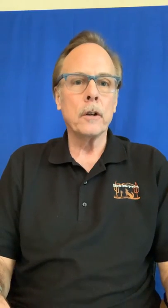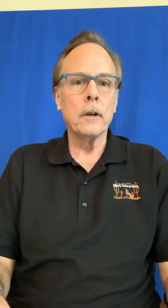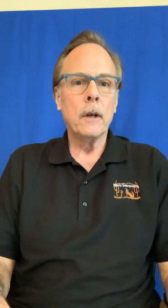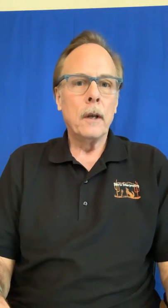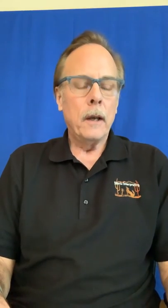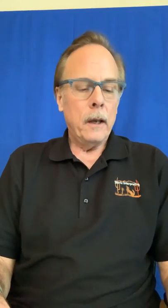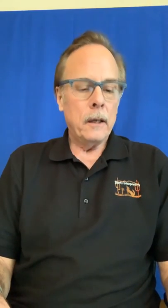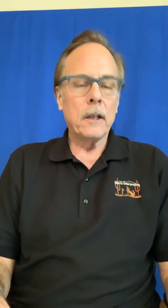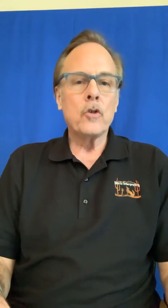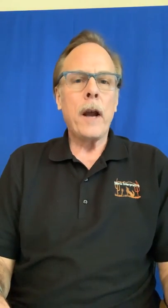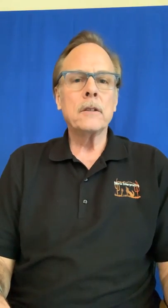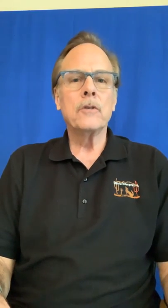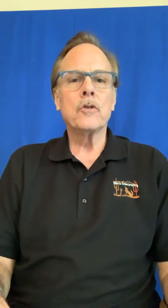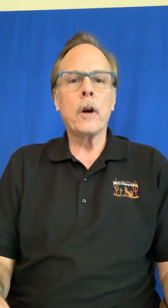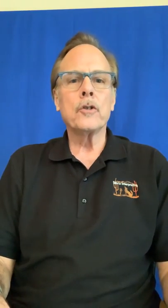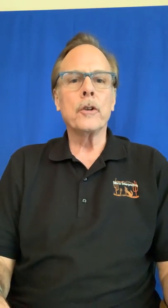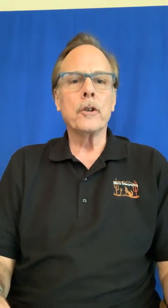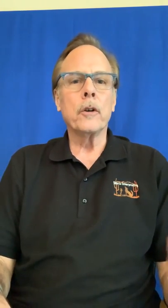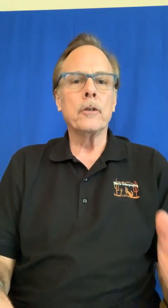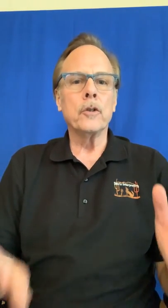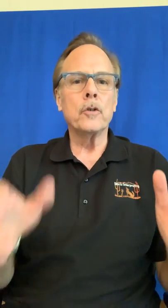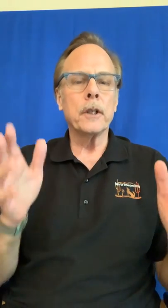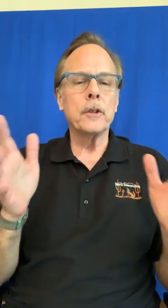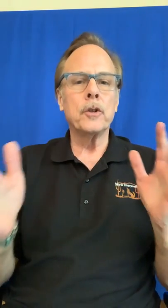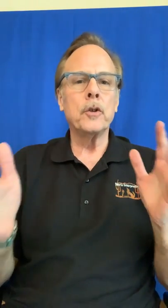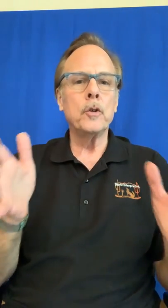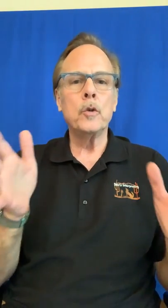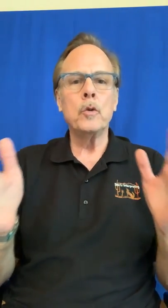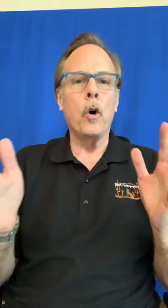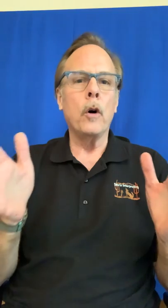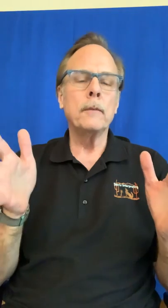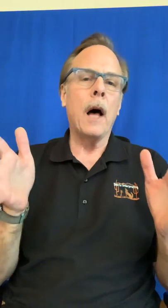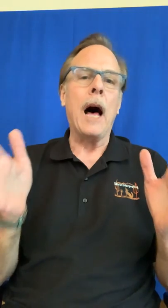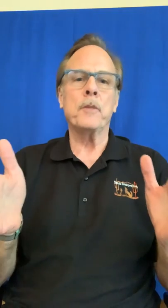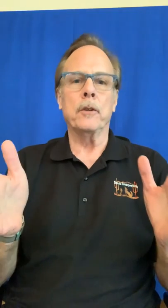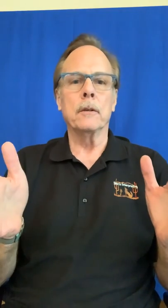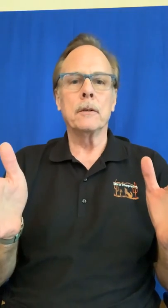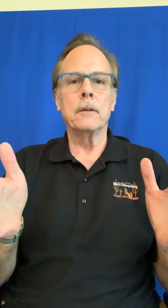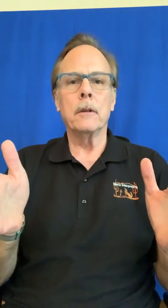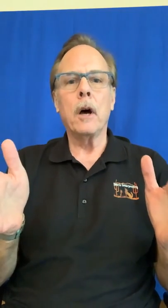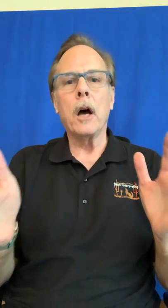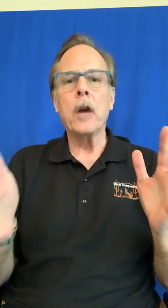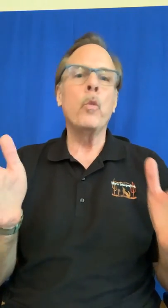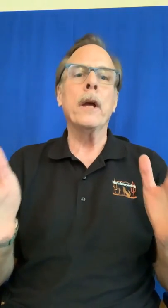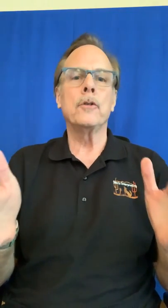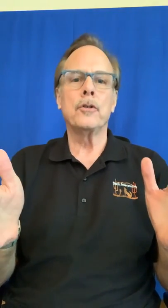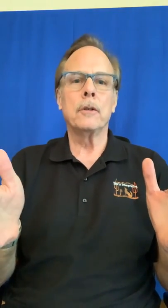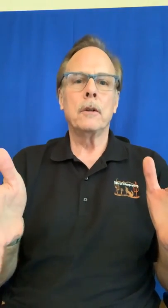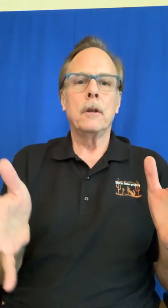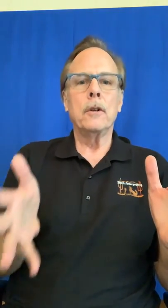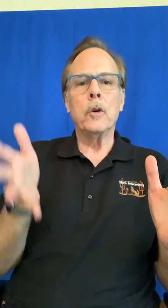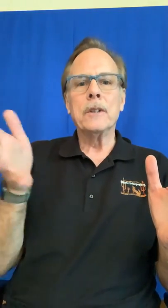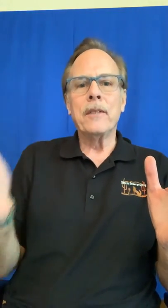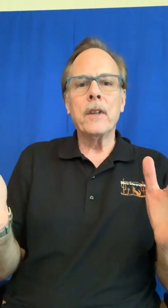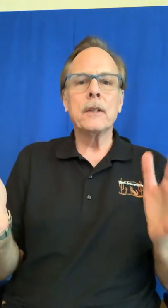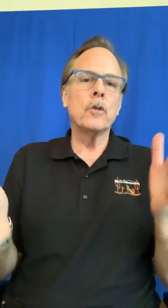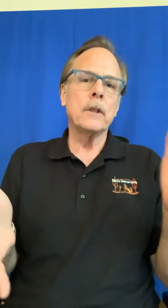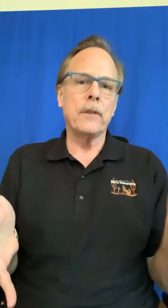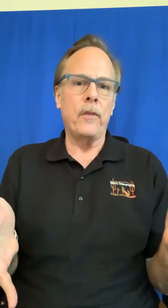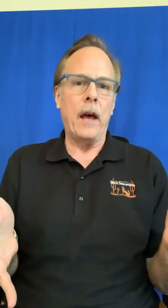in contrastive structure you're introducing two options a which you know is it this or is that